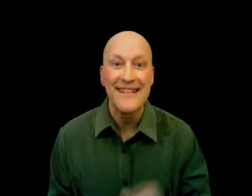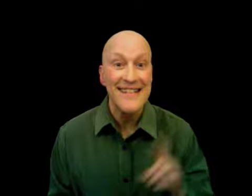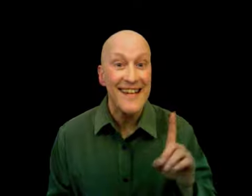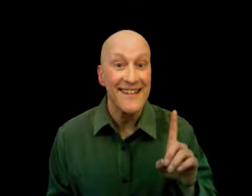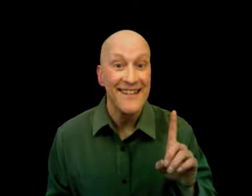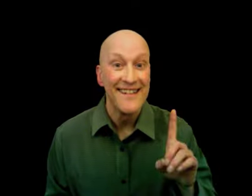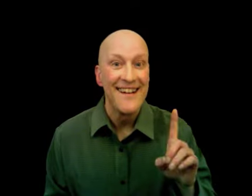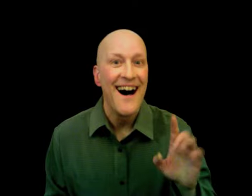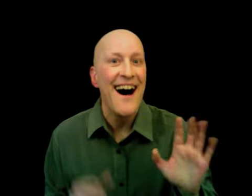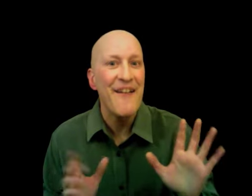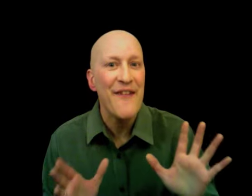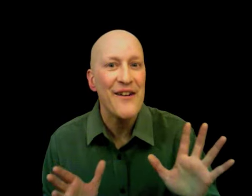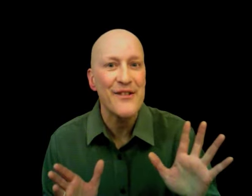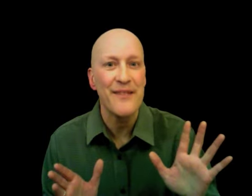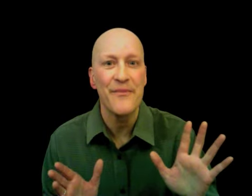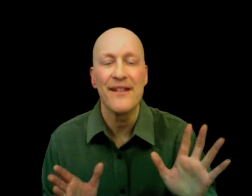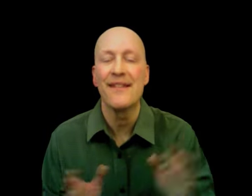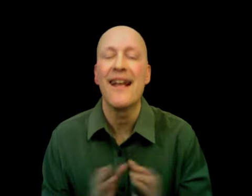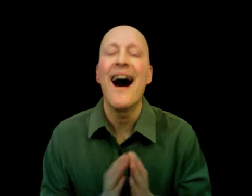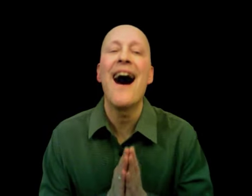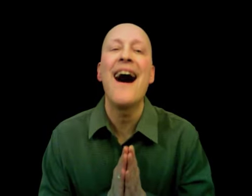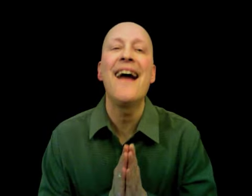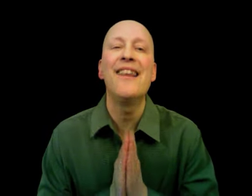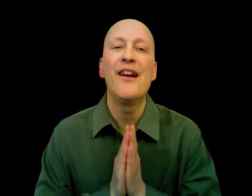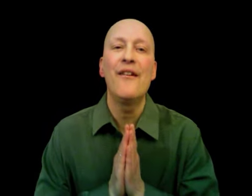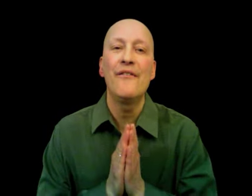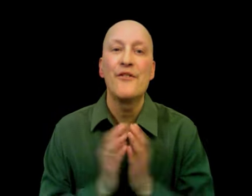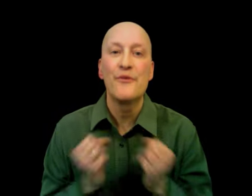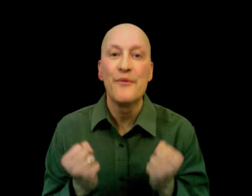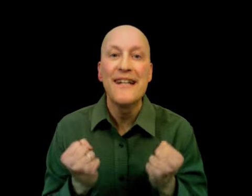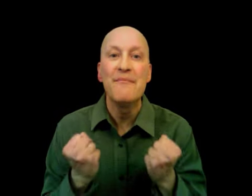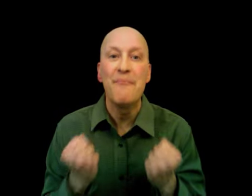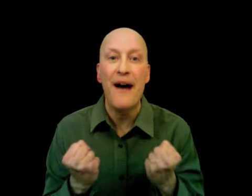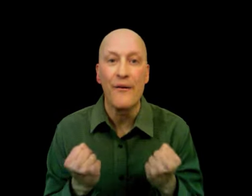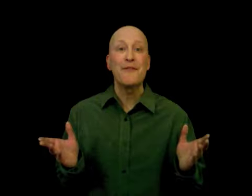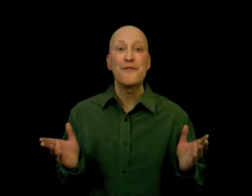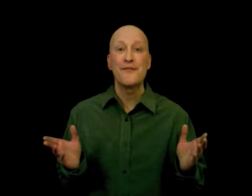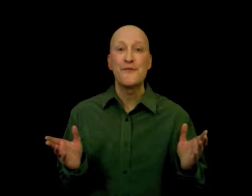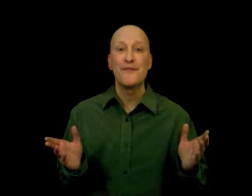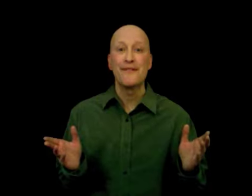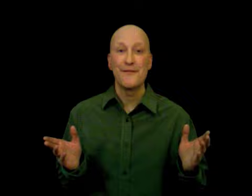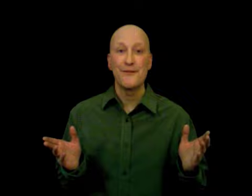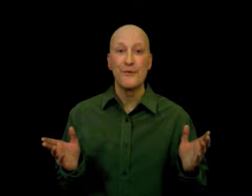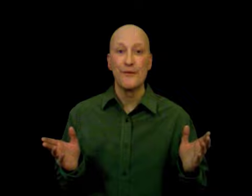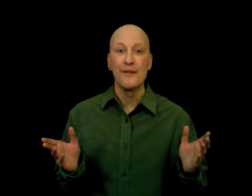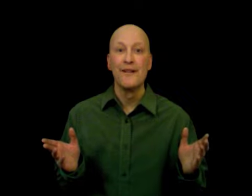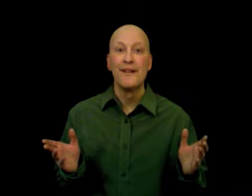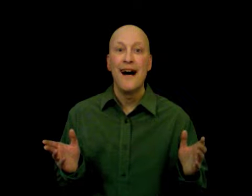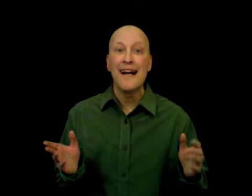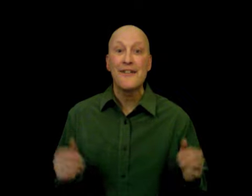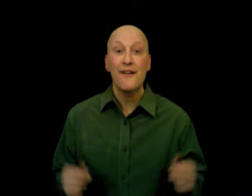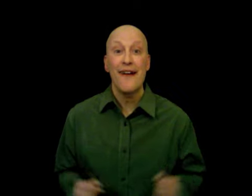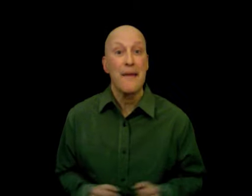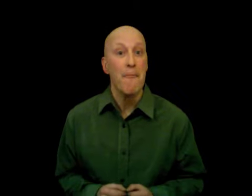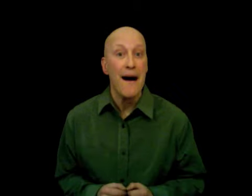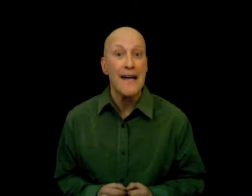until I found something that I loved to read about as a student in school, I saw a mime